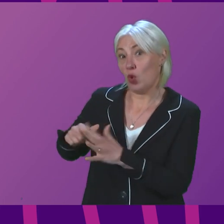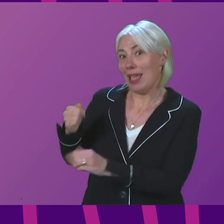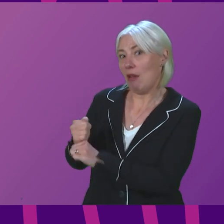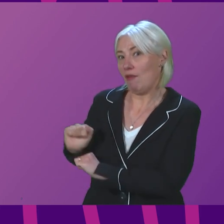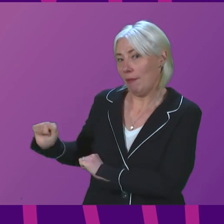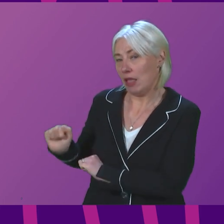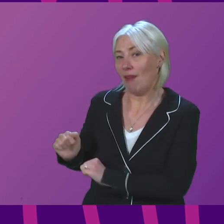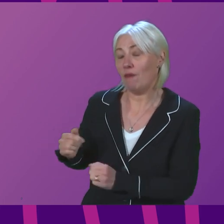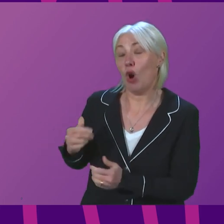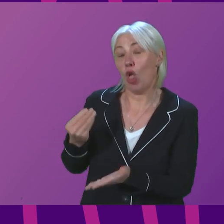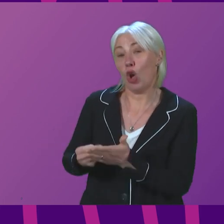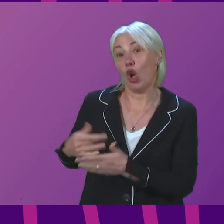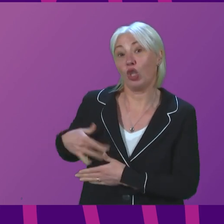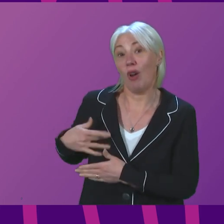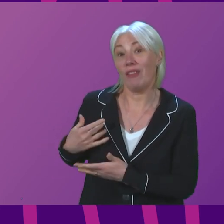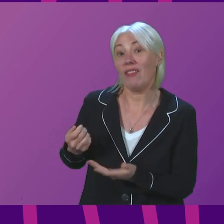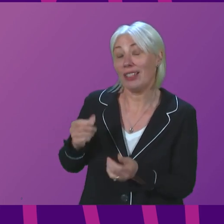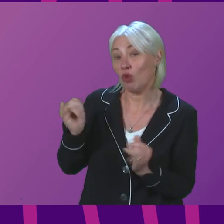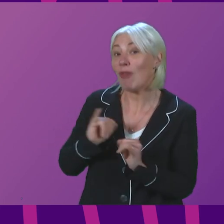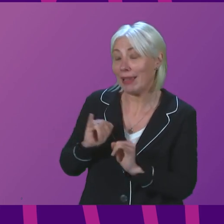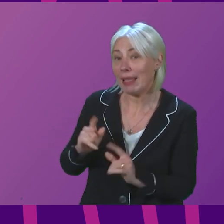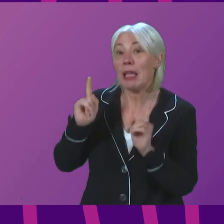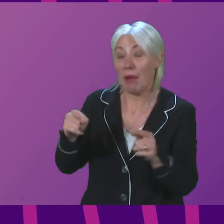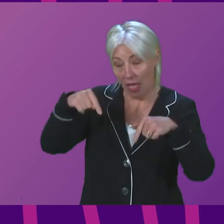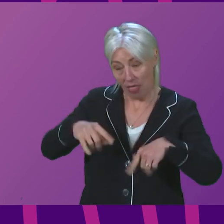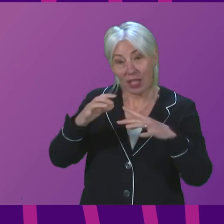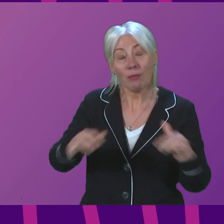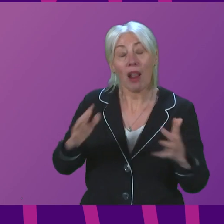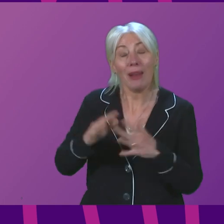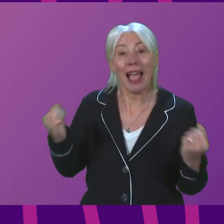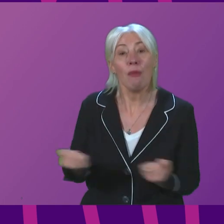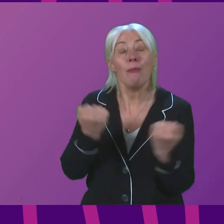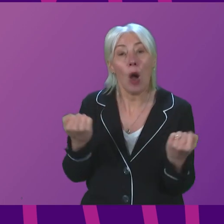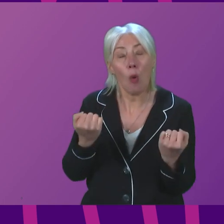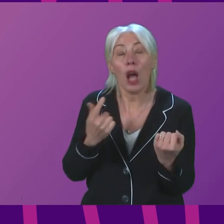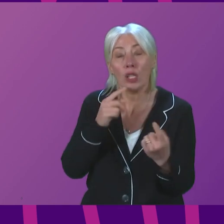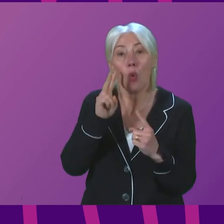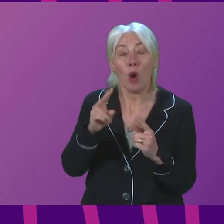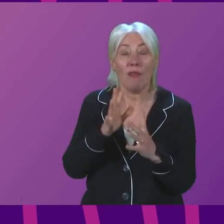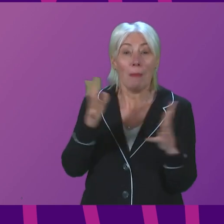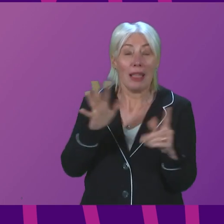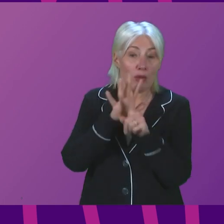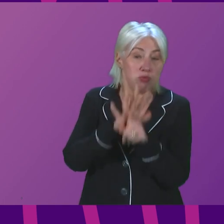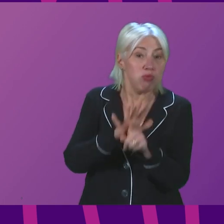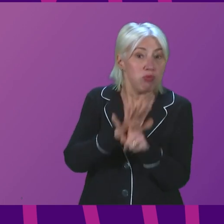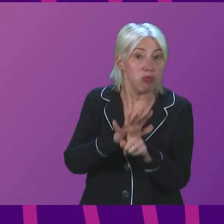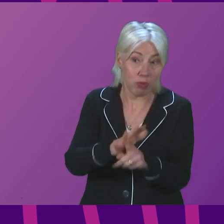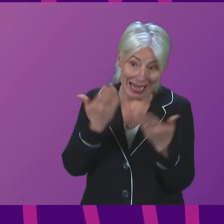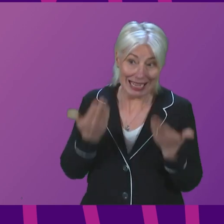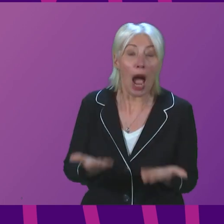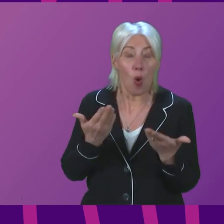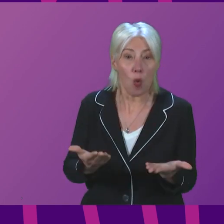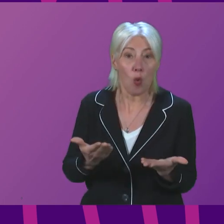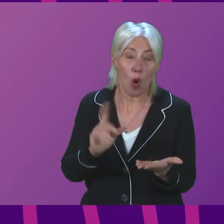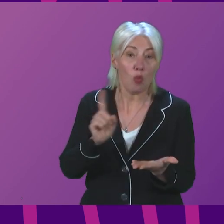tackle the cost of living crisis but this Parliament has powers to address one of the biggest pressures facing people in Scotland right now